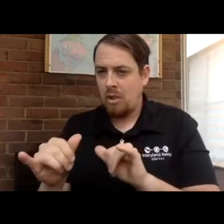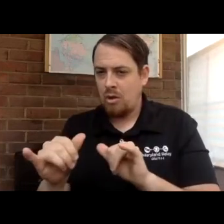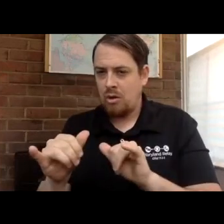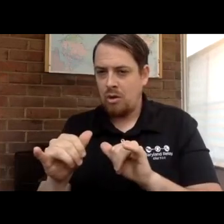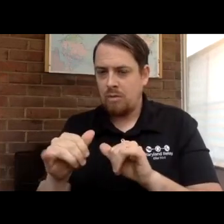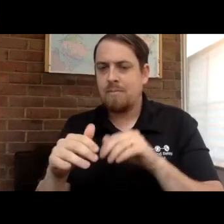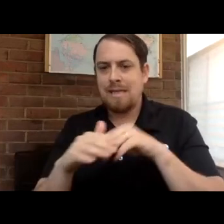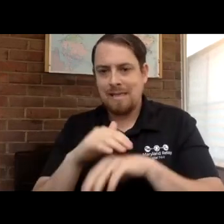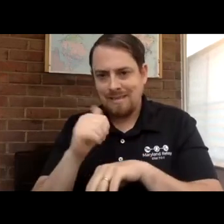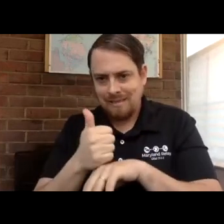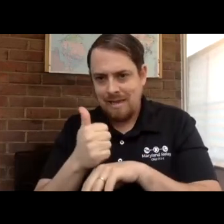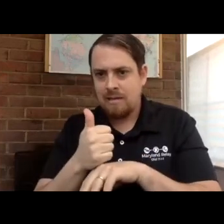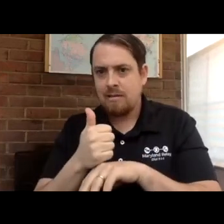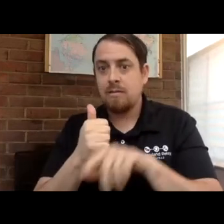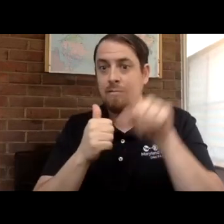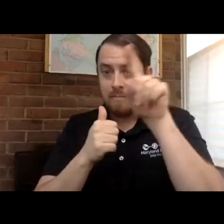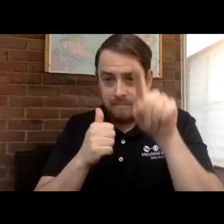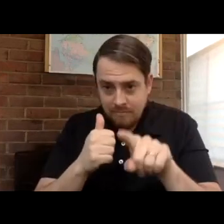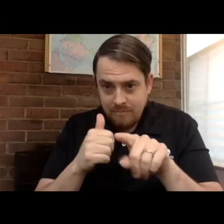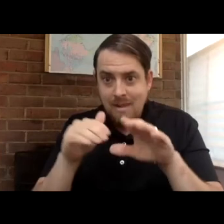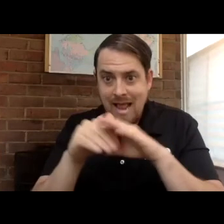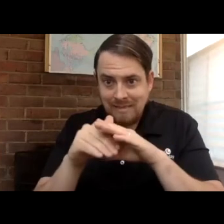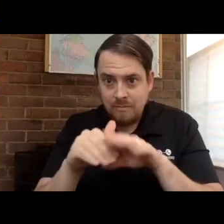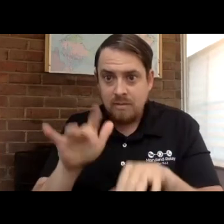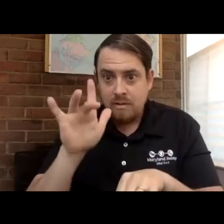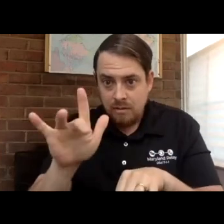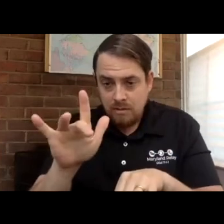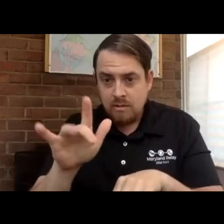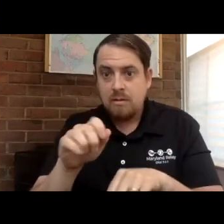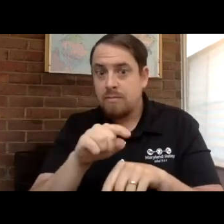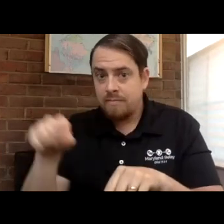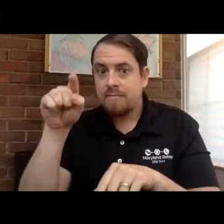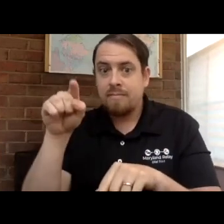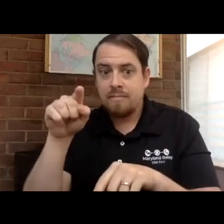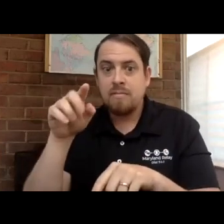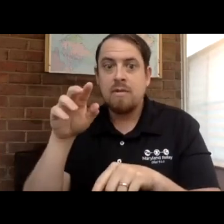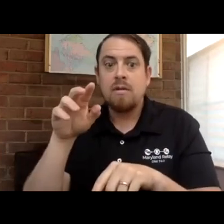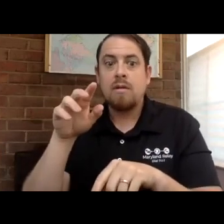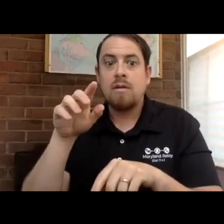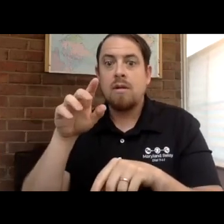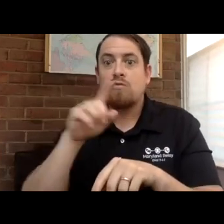Okay, so you can see it's pretty similar. You go into your settings, go to accessibility.